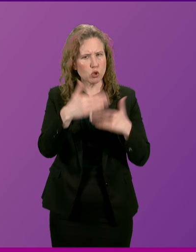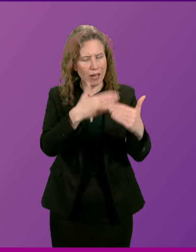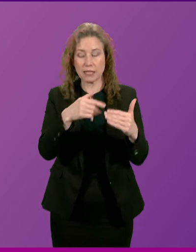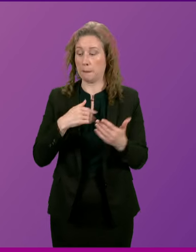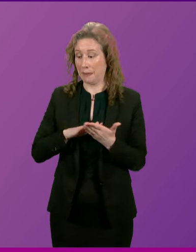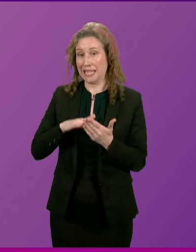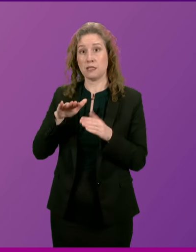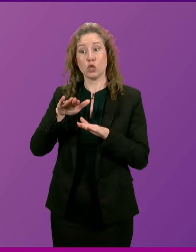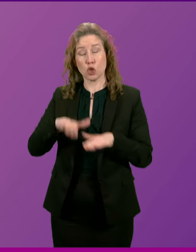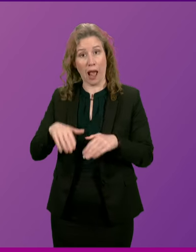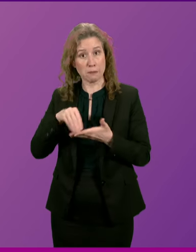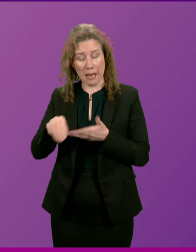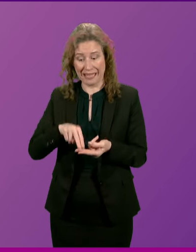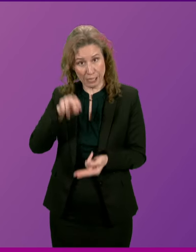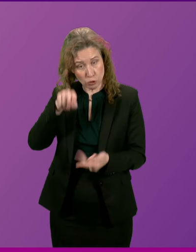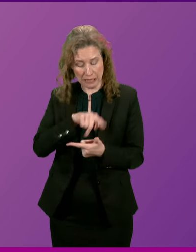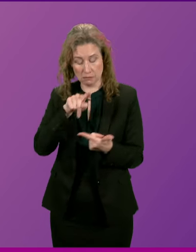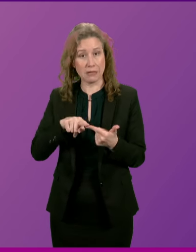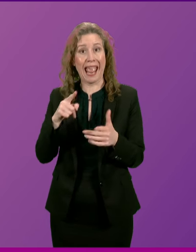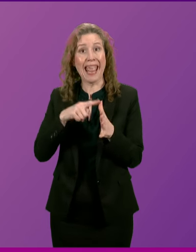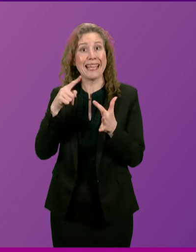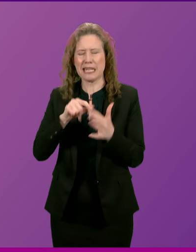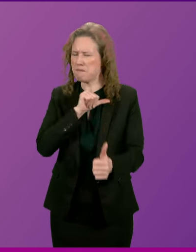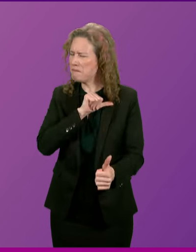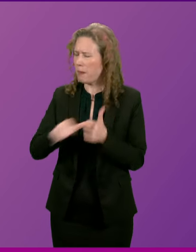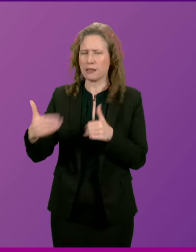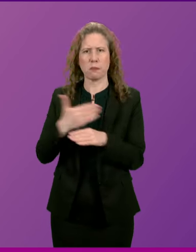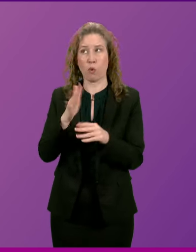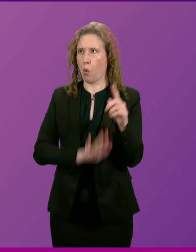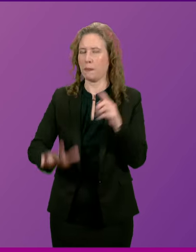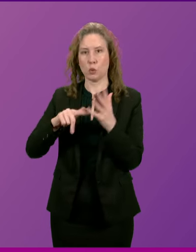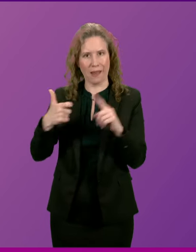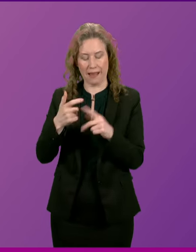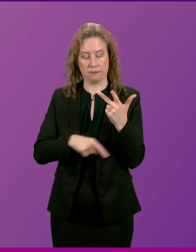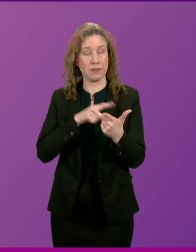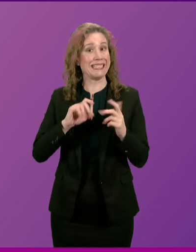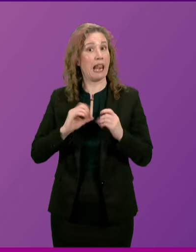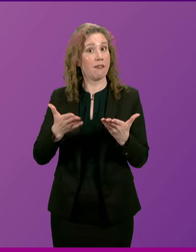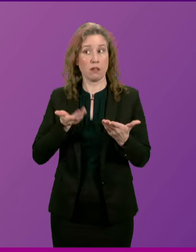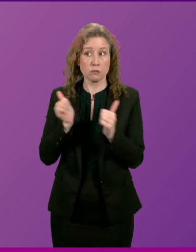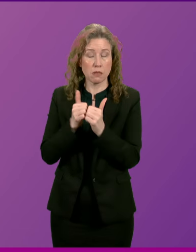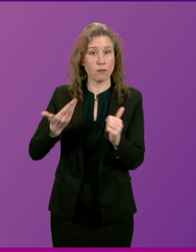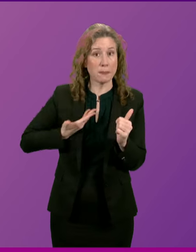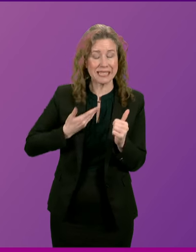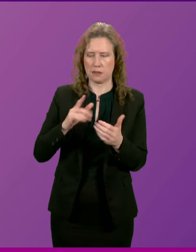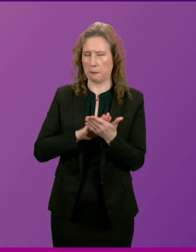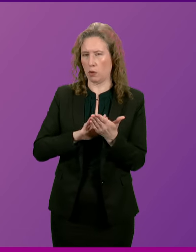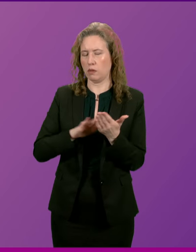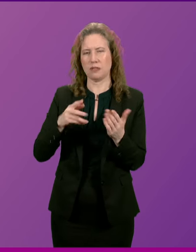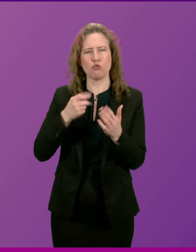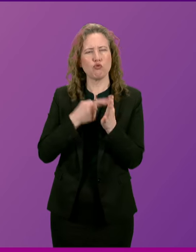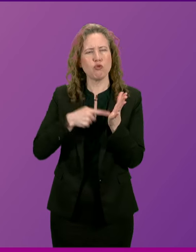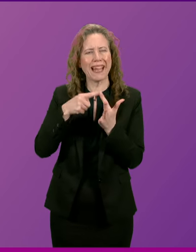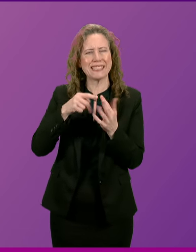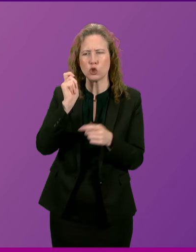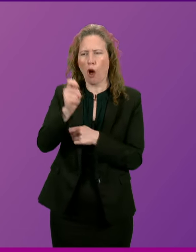child payment increase, has seen the best performing A&E in this country, has delivered for business in terms of slashing or abolishing rates